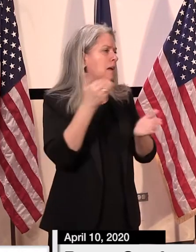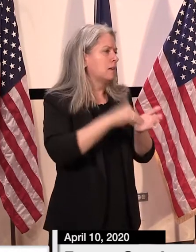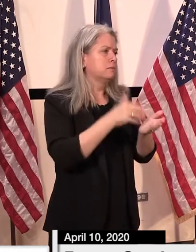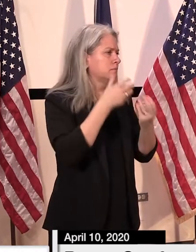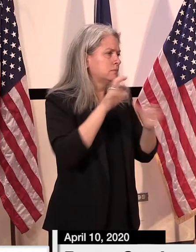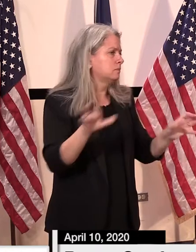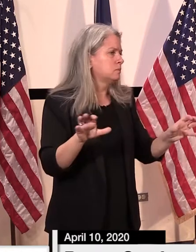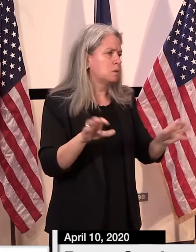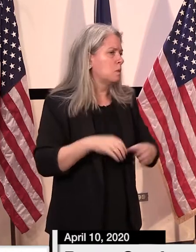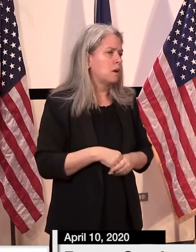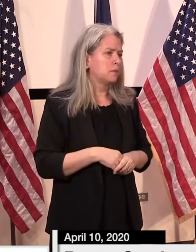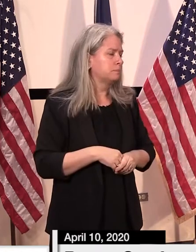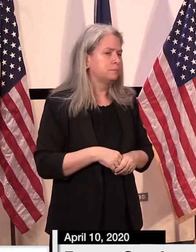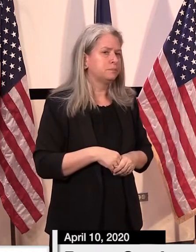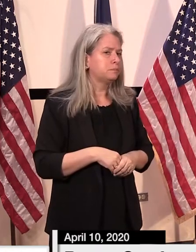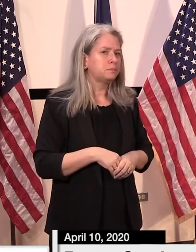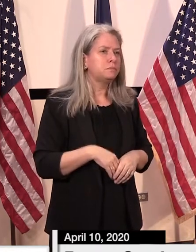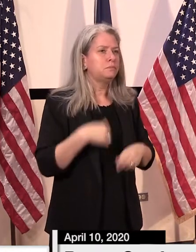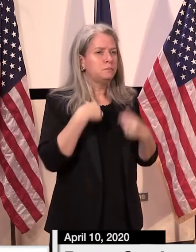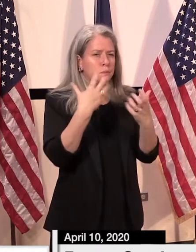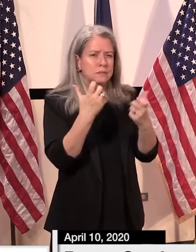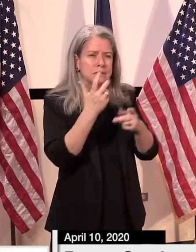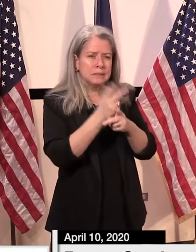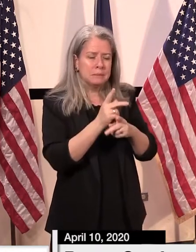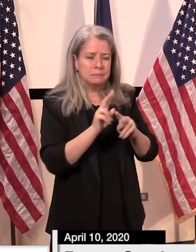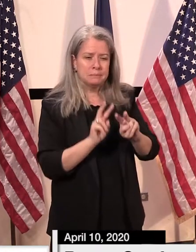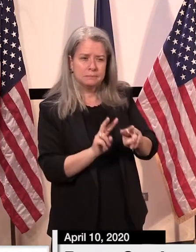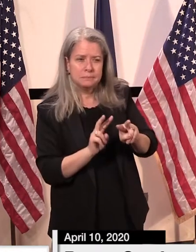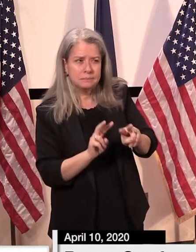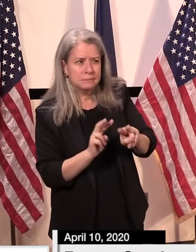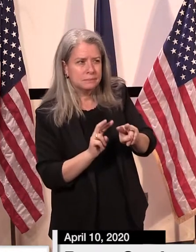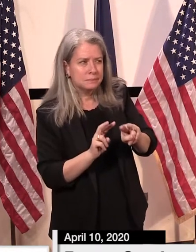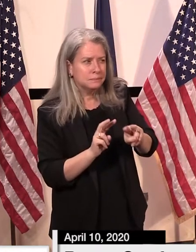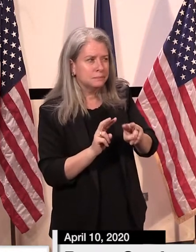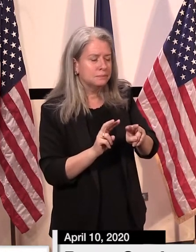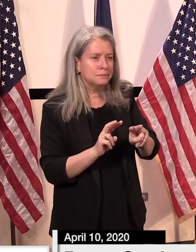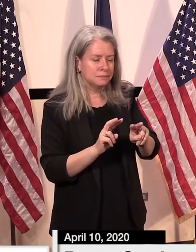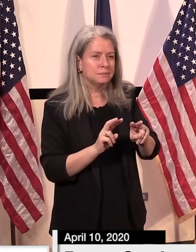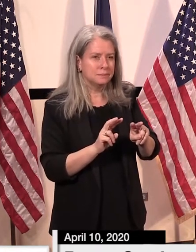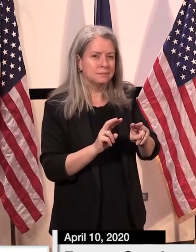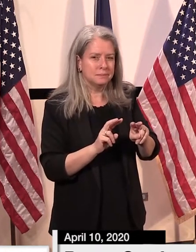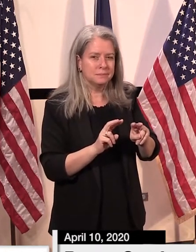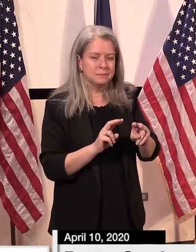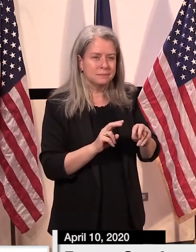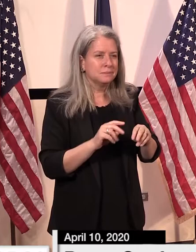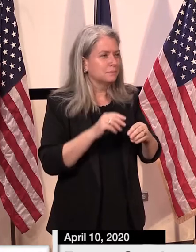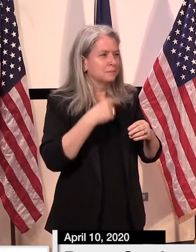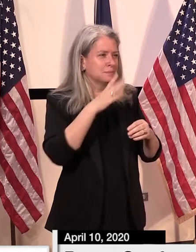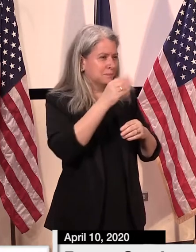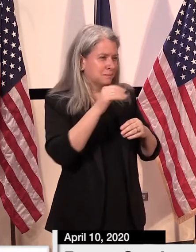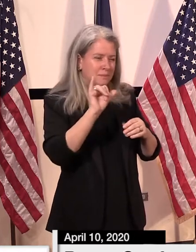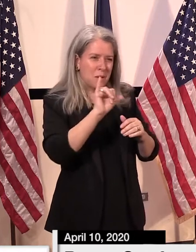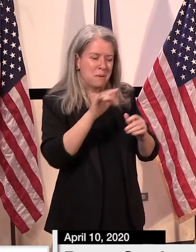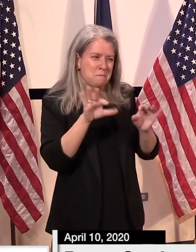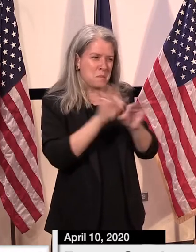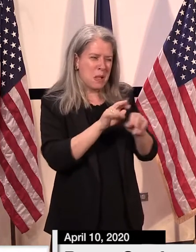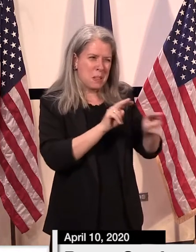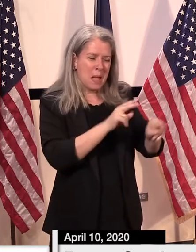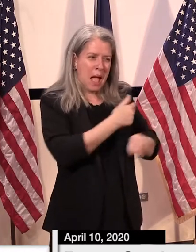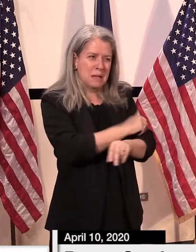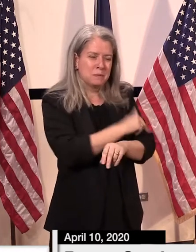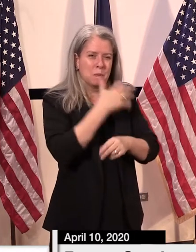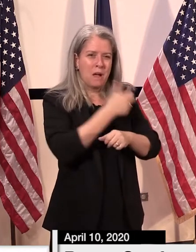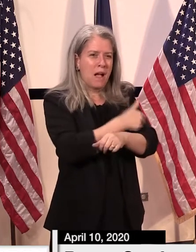within our realm of possibility of making sure that we don't exceed the capacity of our health care system.